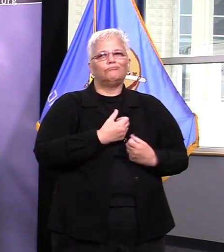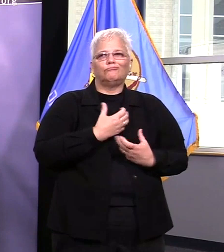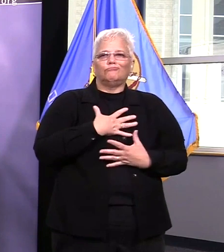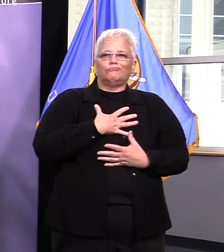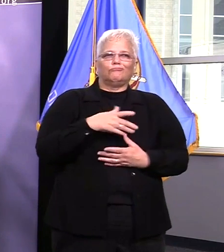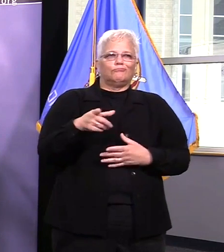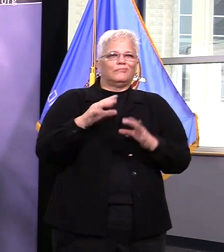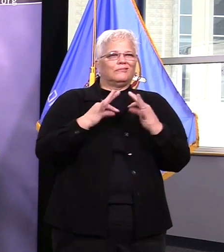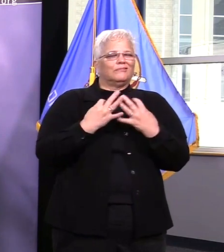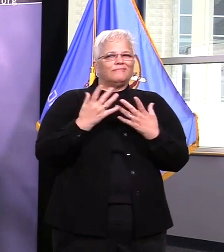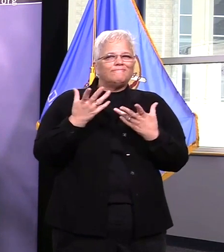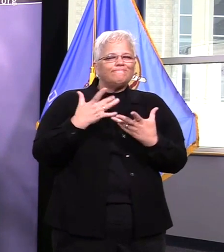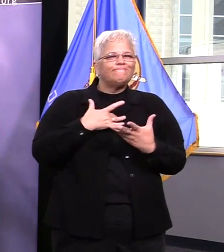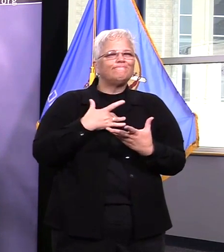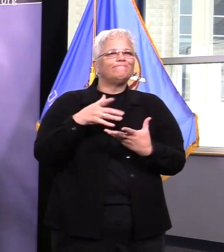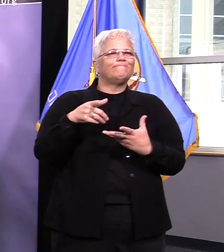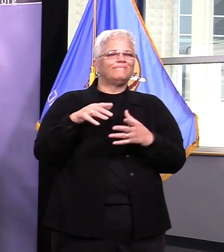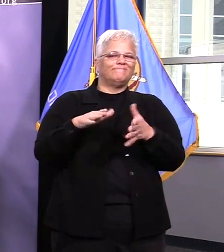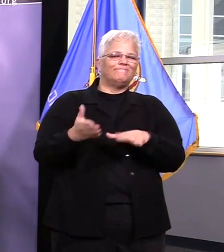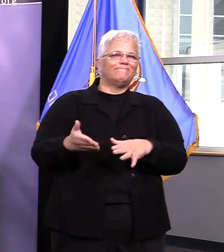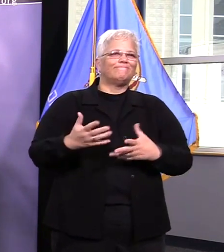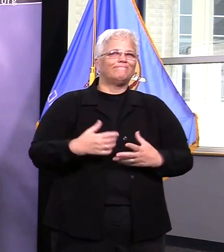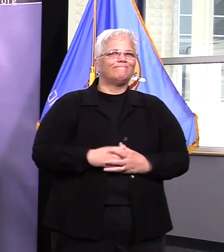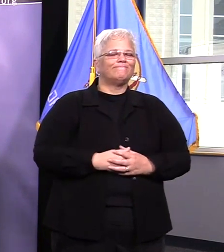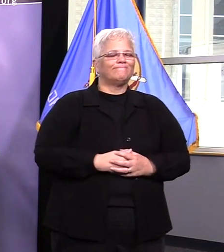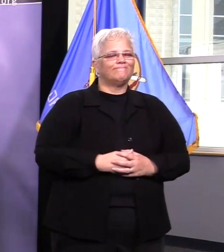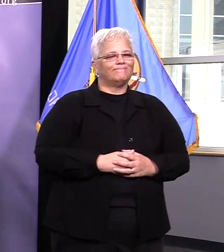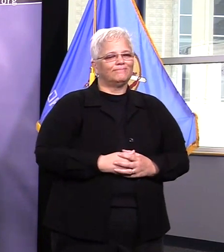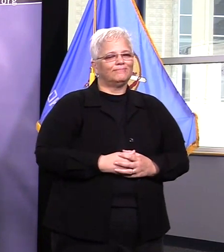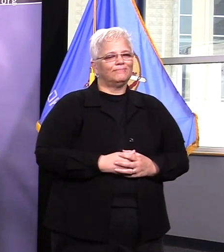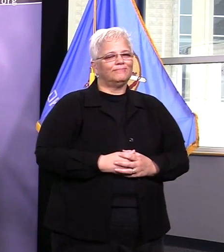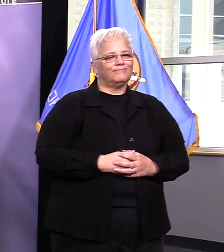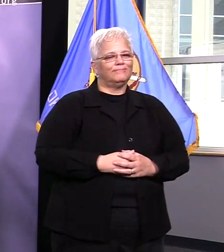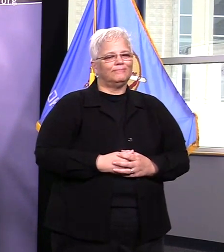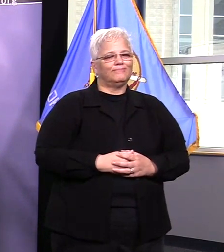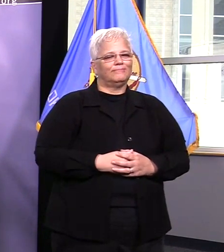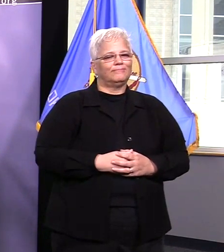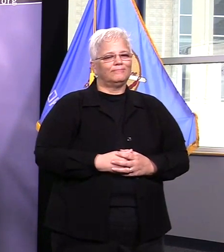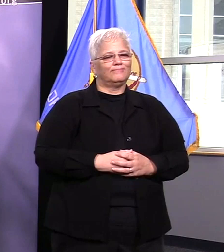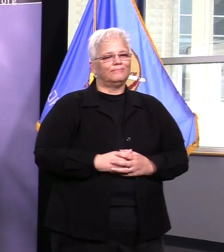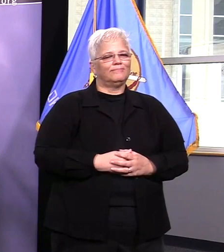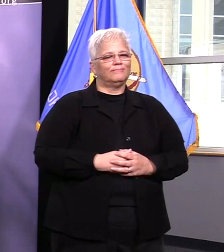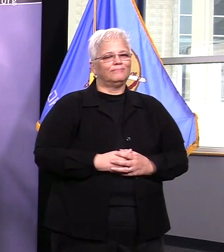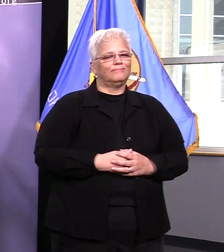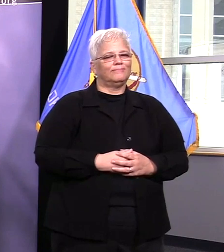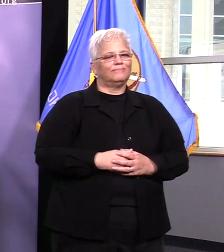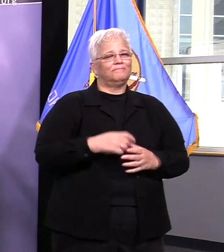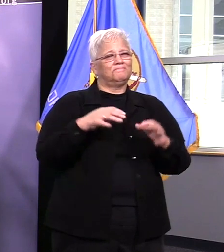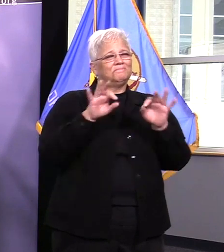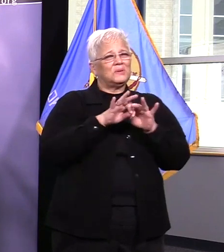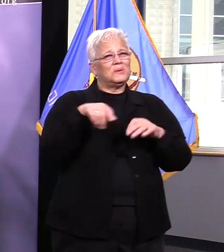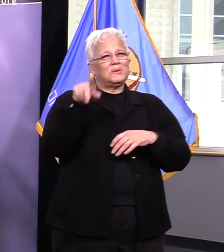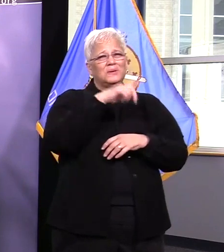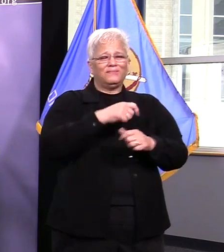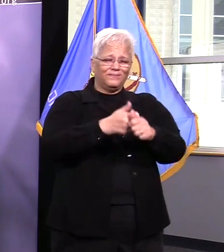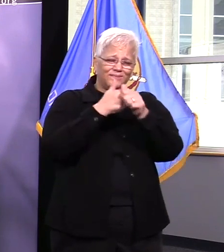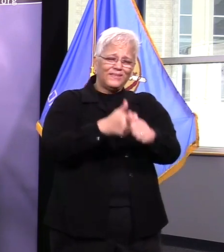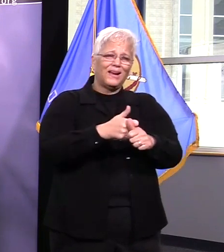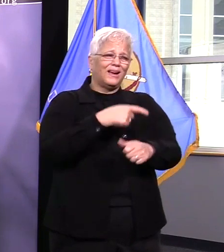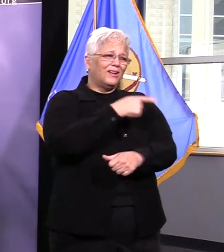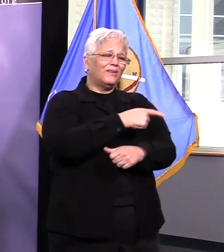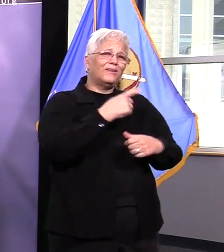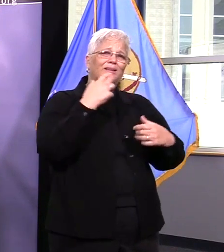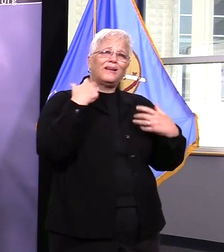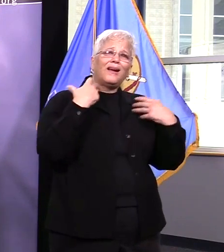vital that we continue to follow the directive set forth by the health department by our governor by our mayor and county